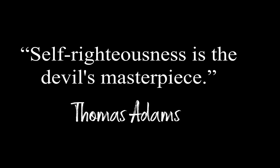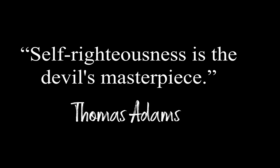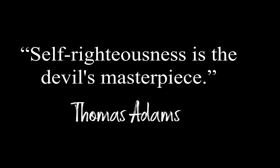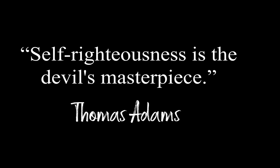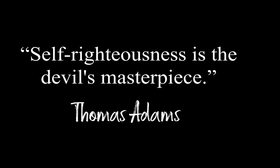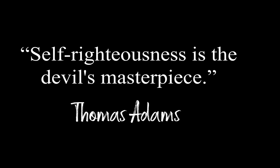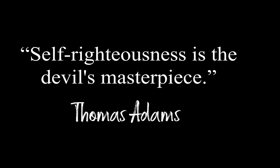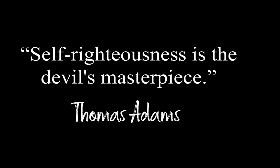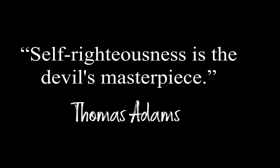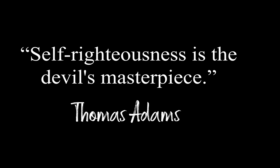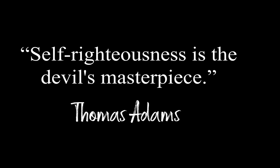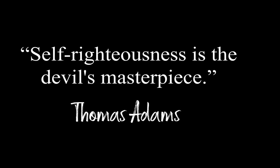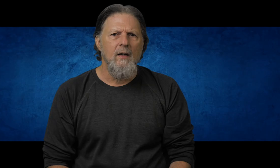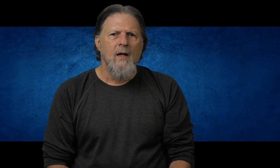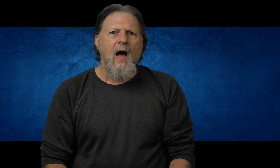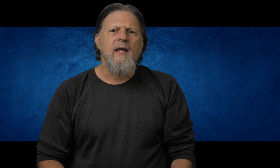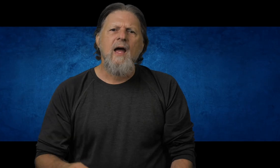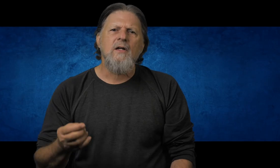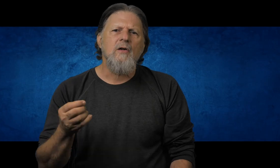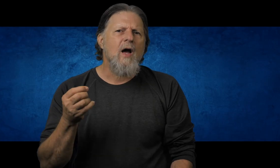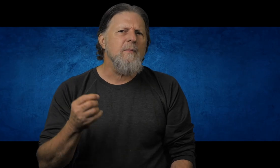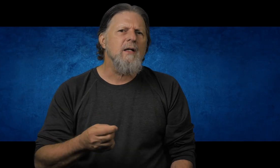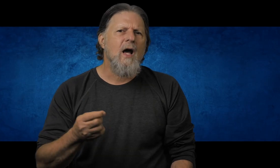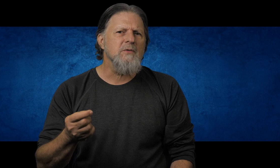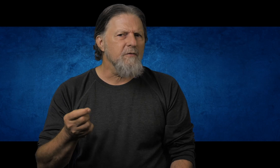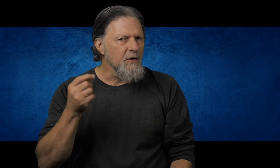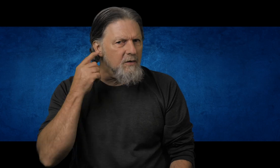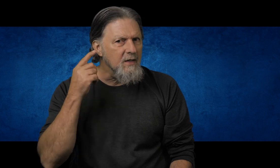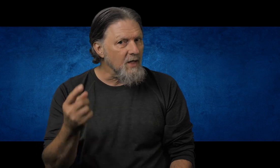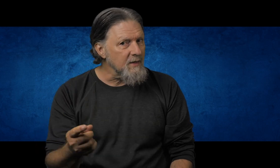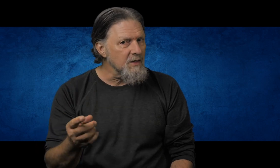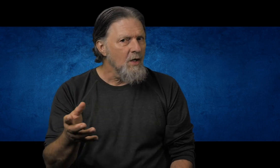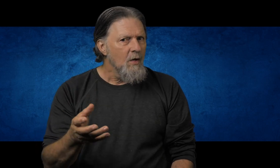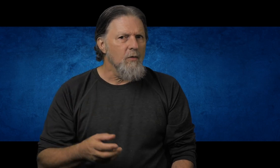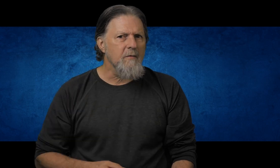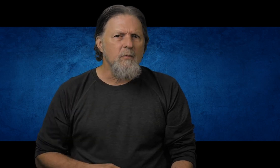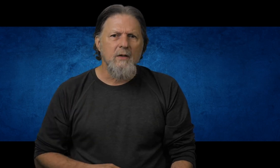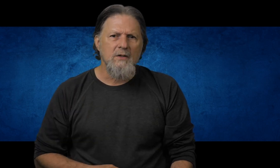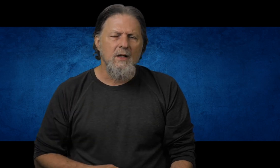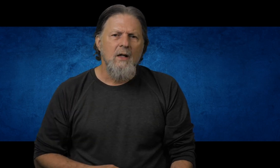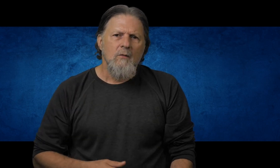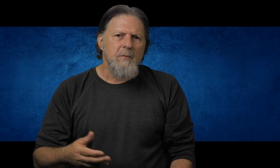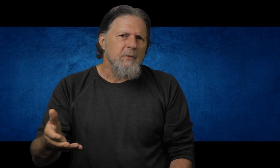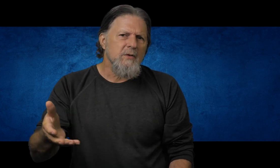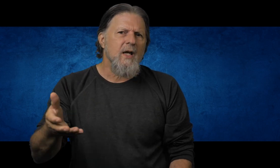devil's masterpiece. I can't tell you how many times I've heard things like this when I've been witnessing, where people will say,